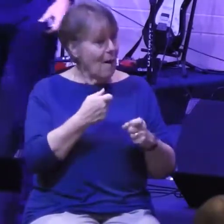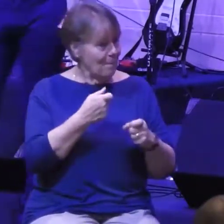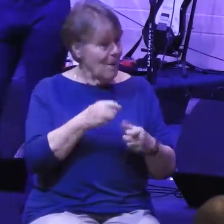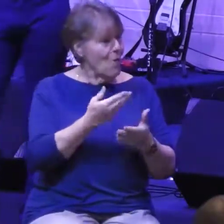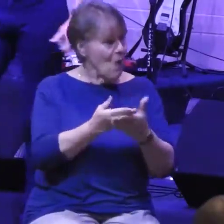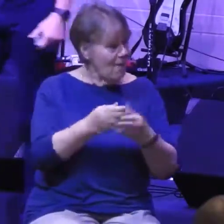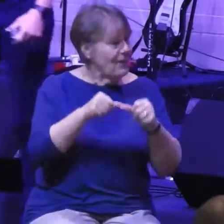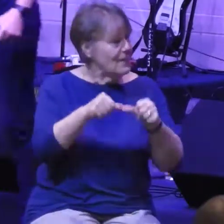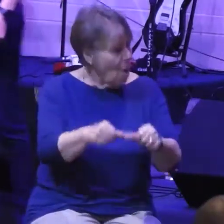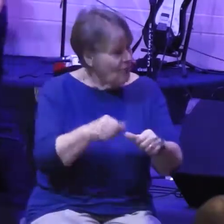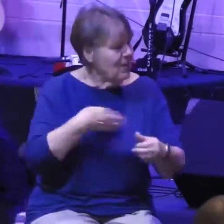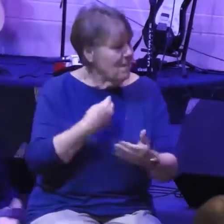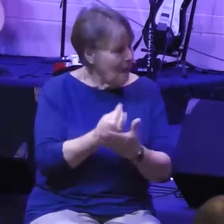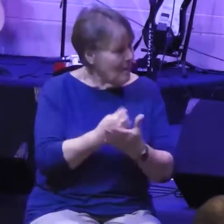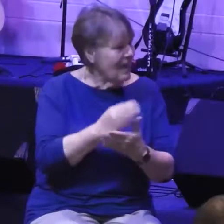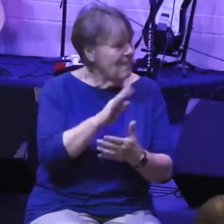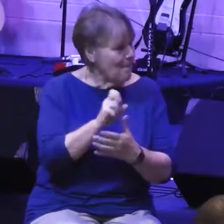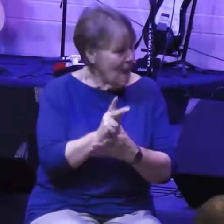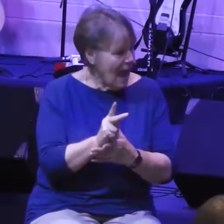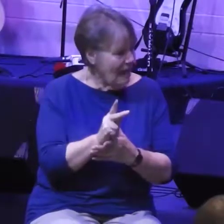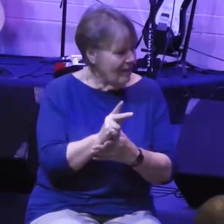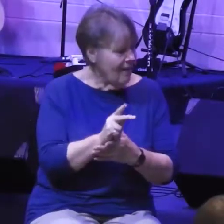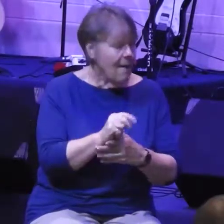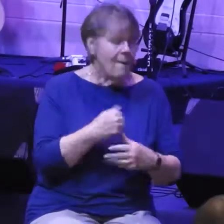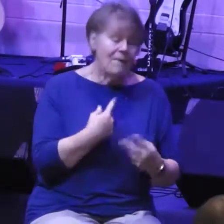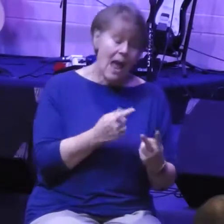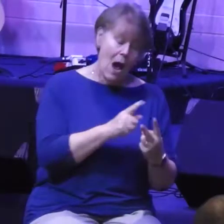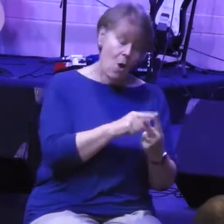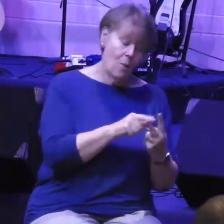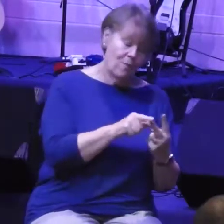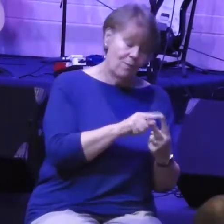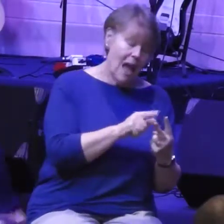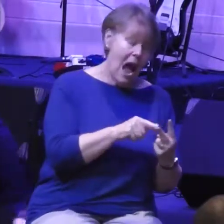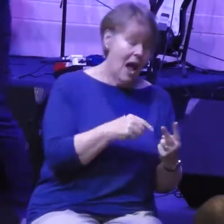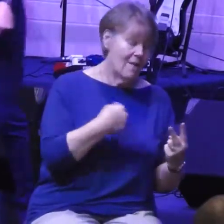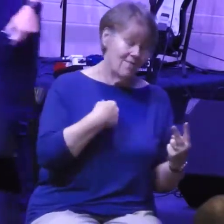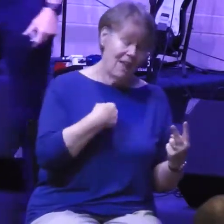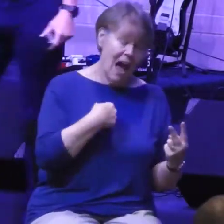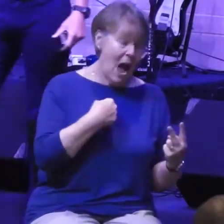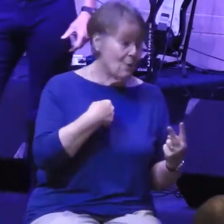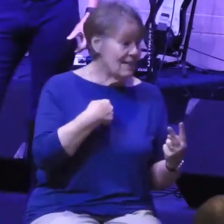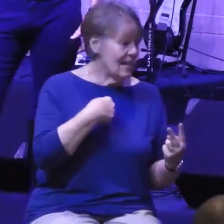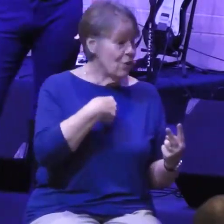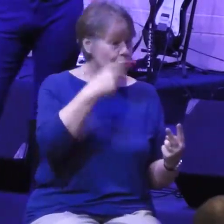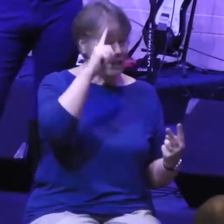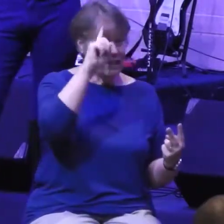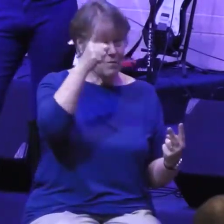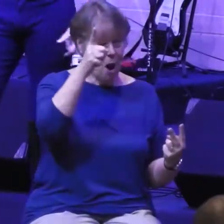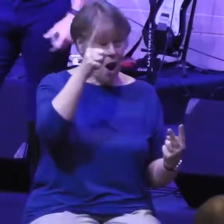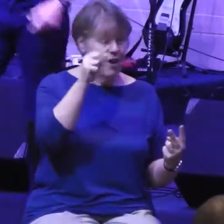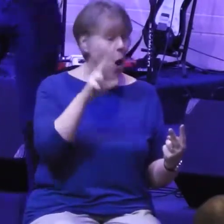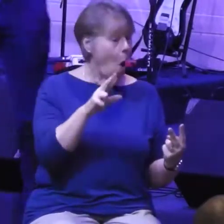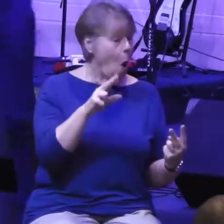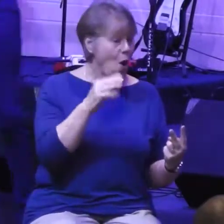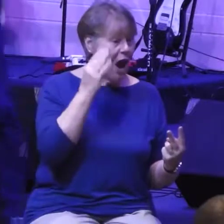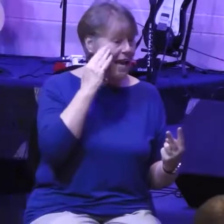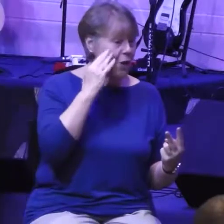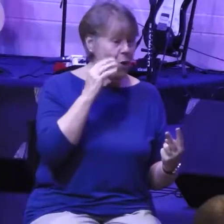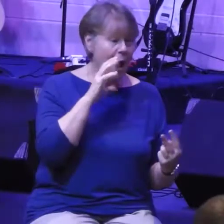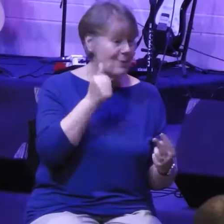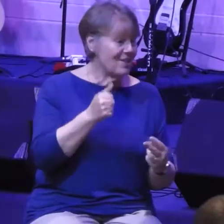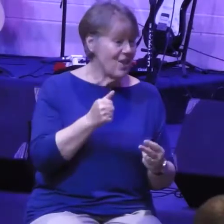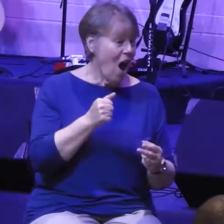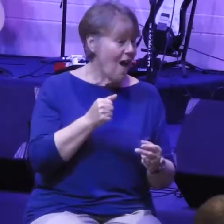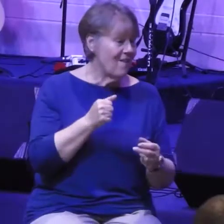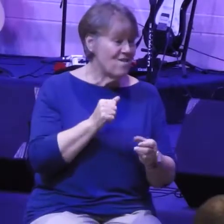either a very clever boy, or I just knew that I wasn't fast enough to run away from everybody. So what I